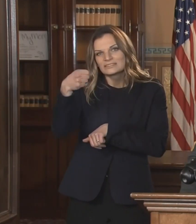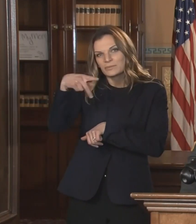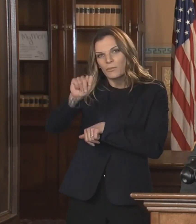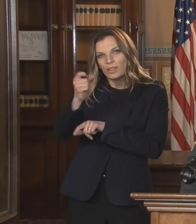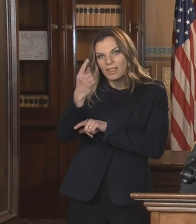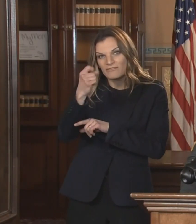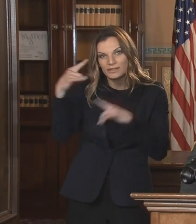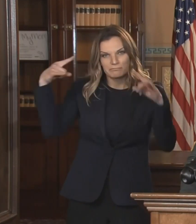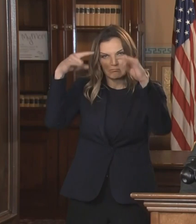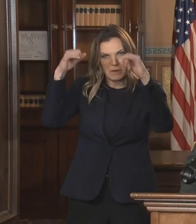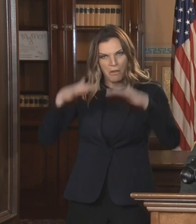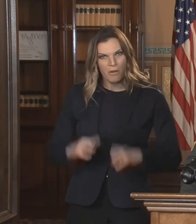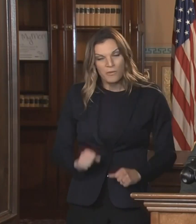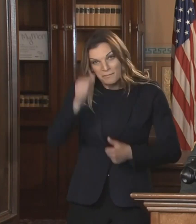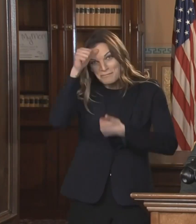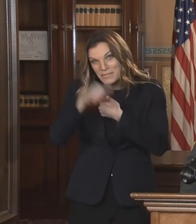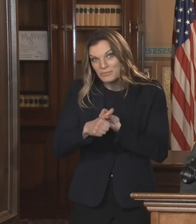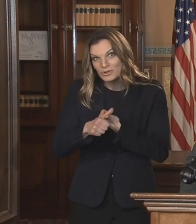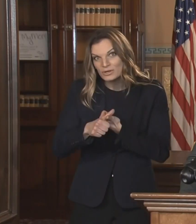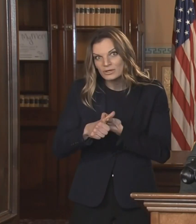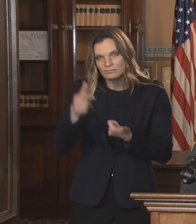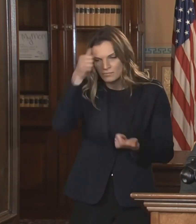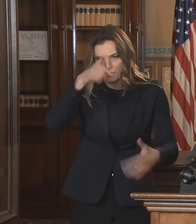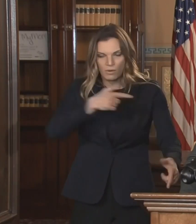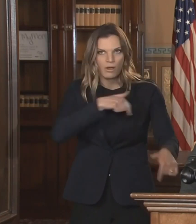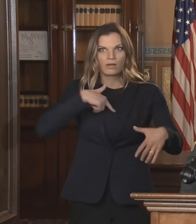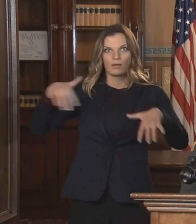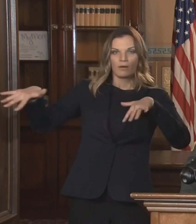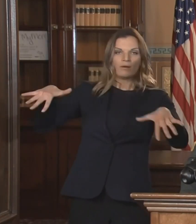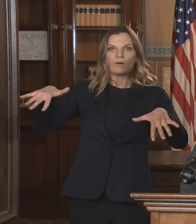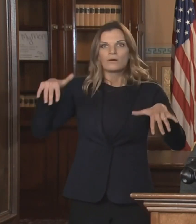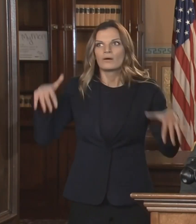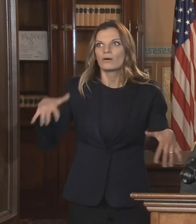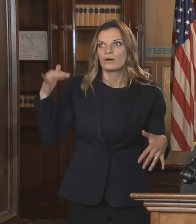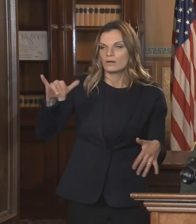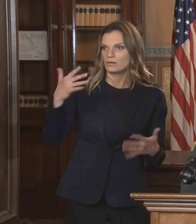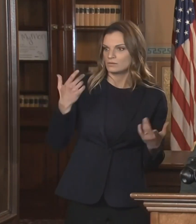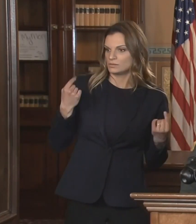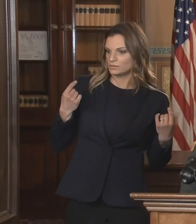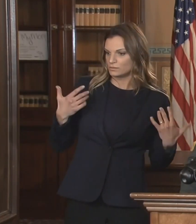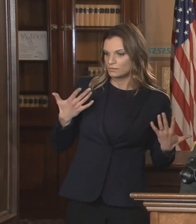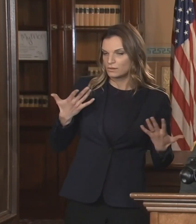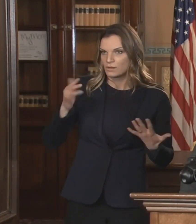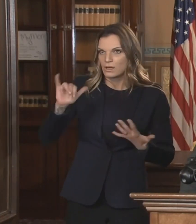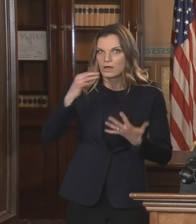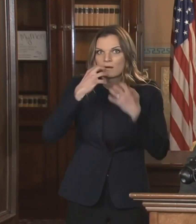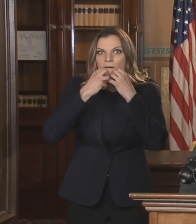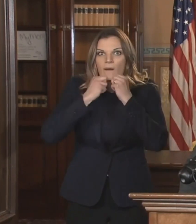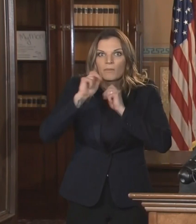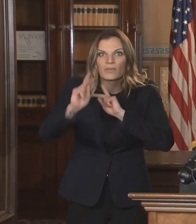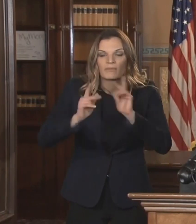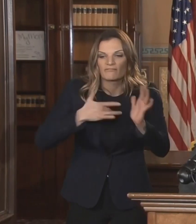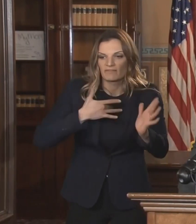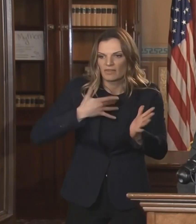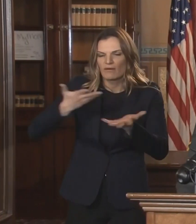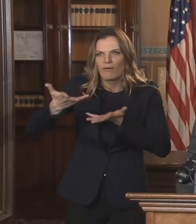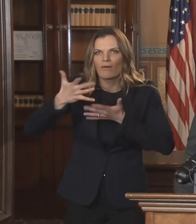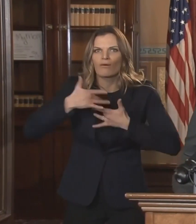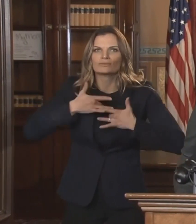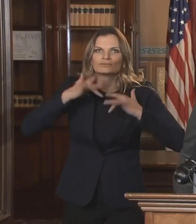world stopped. We helped one another. We saw the humanity in one another and we stepped in to